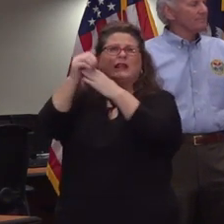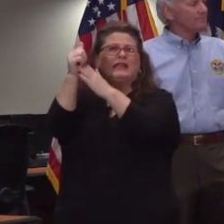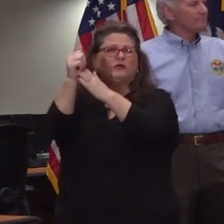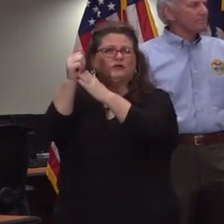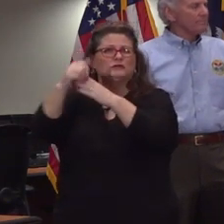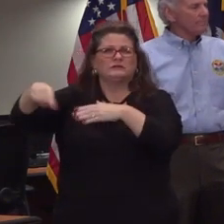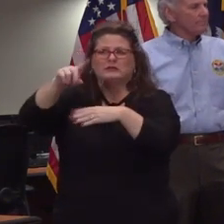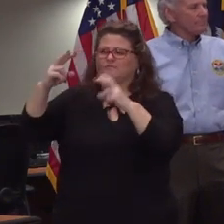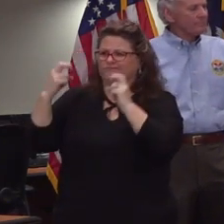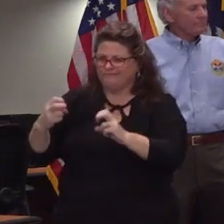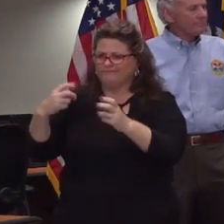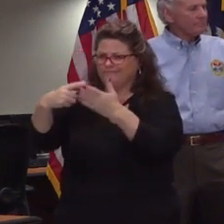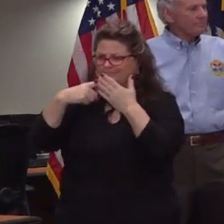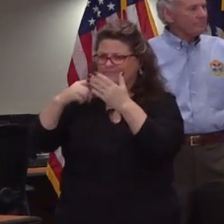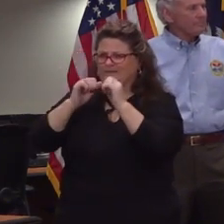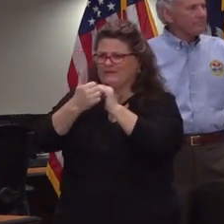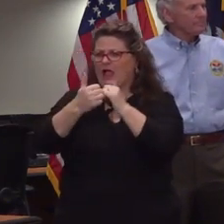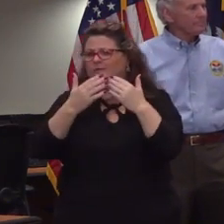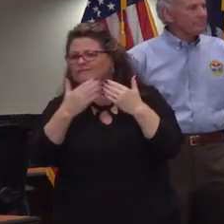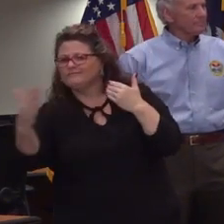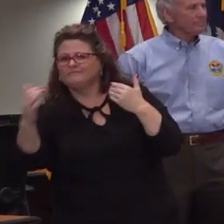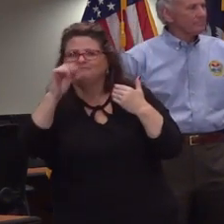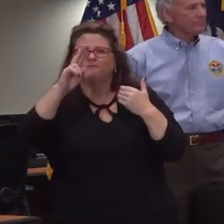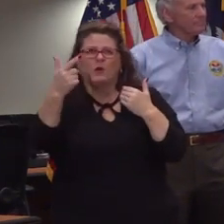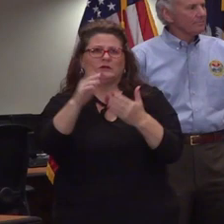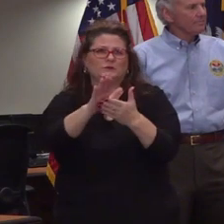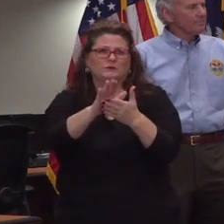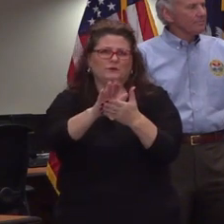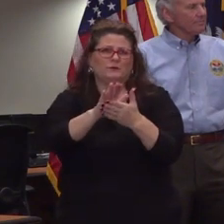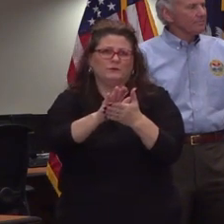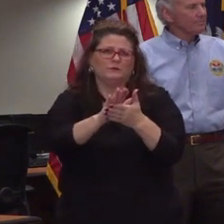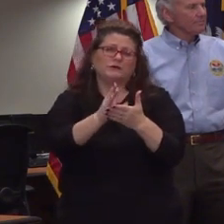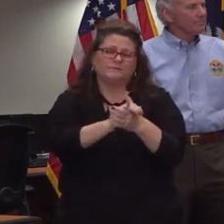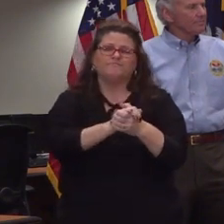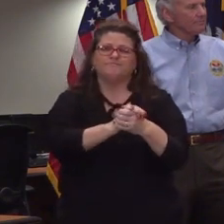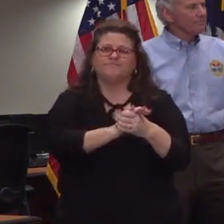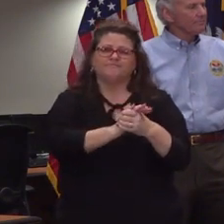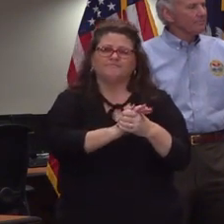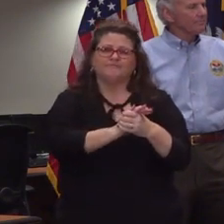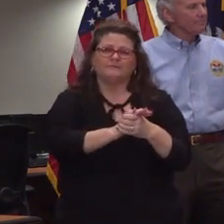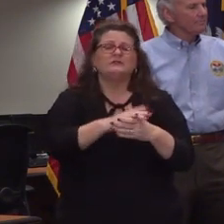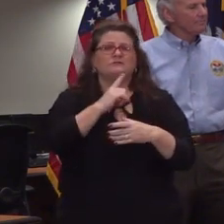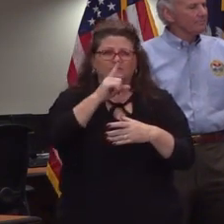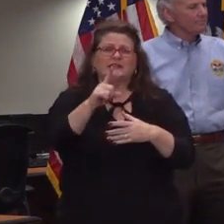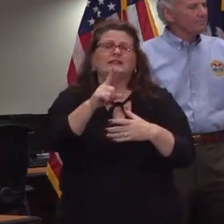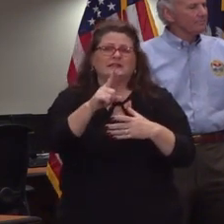organize how we can carry out school in august so it has been a burden